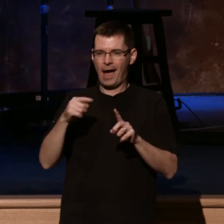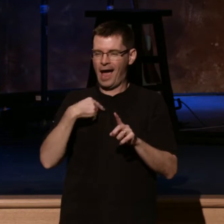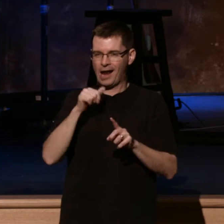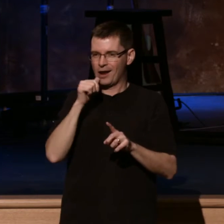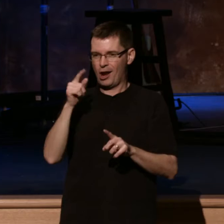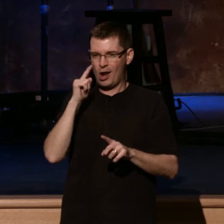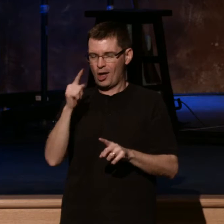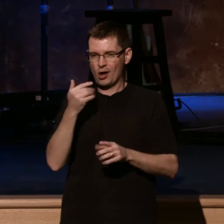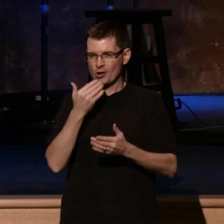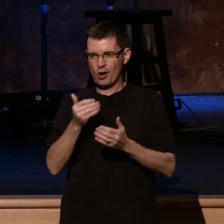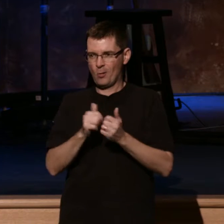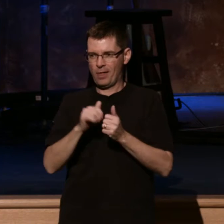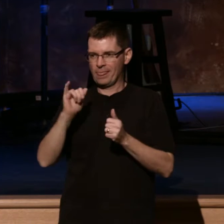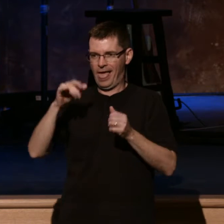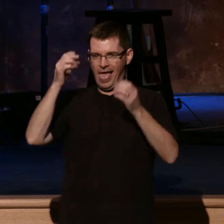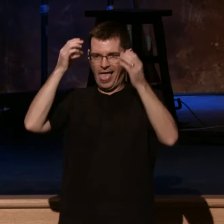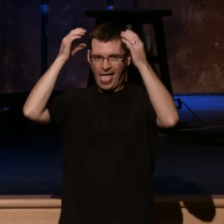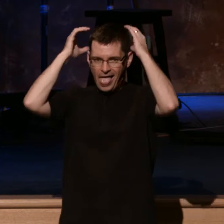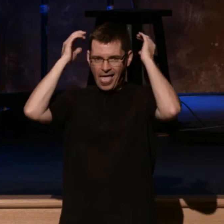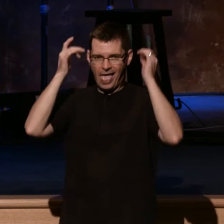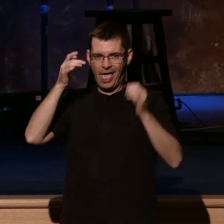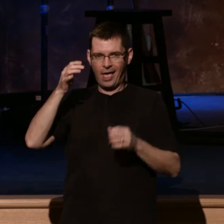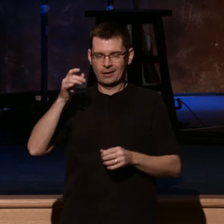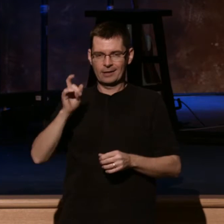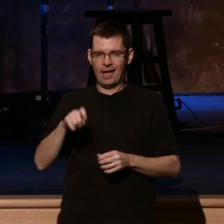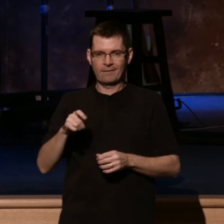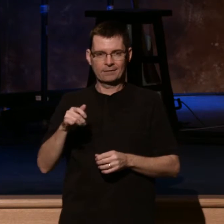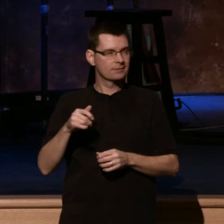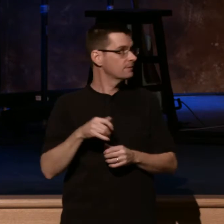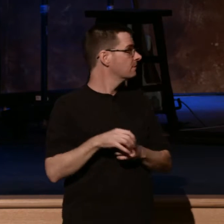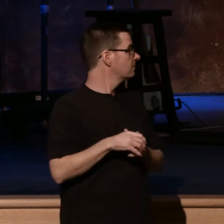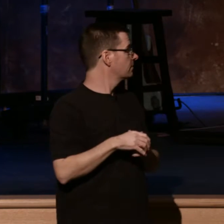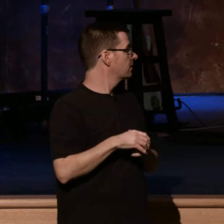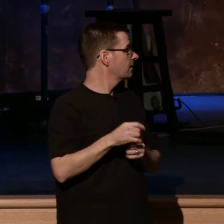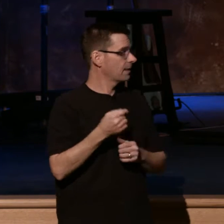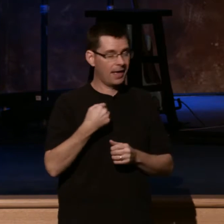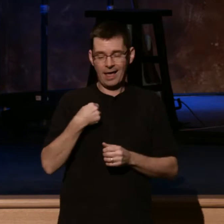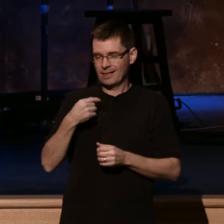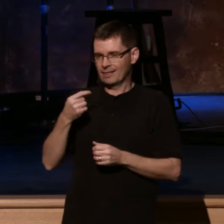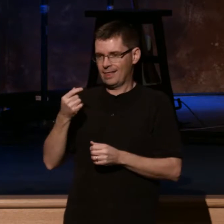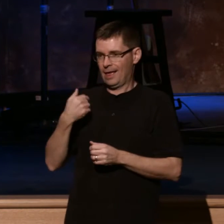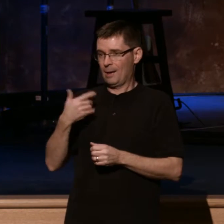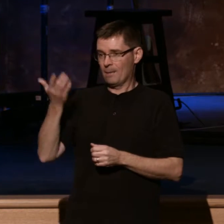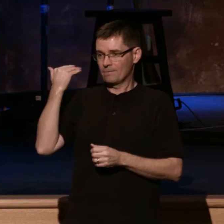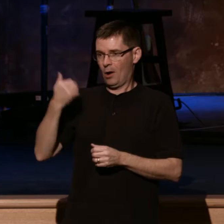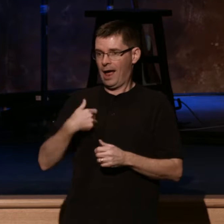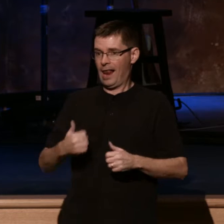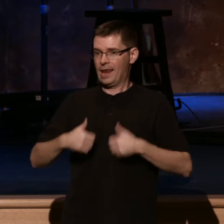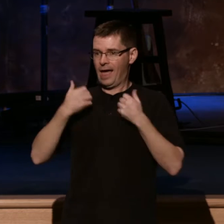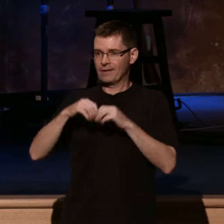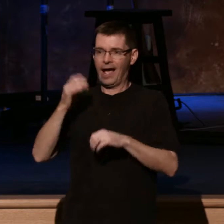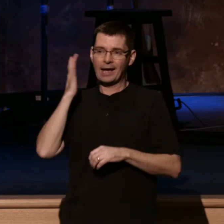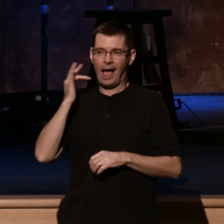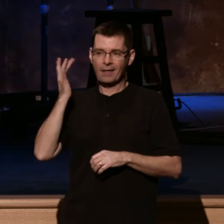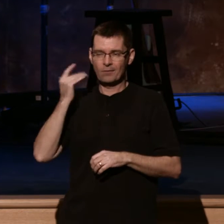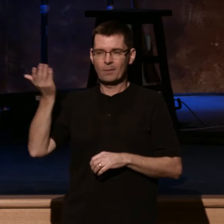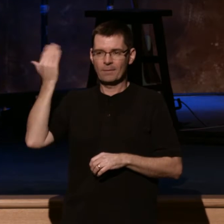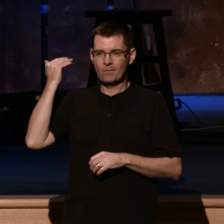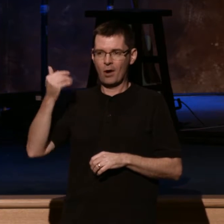my ears were hanging out. And I was living in California at the time, and it didn't occur to me that I had this nice tan strip down